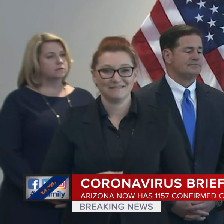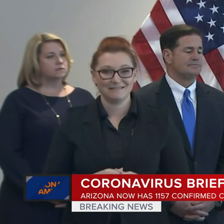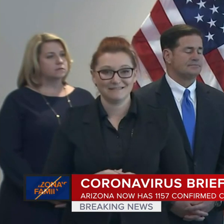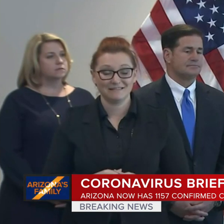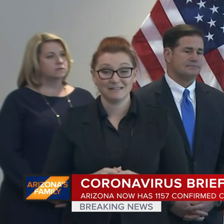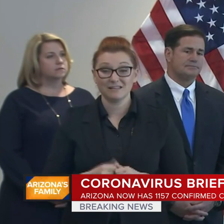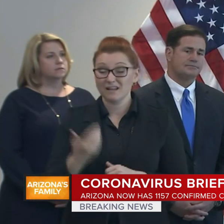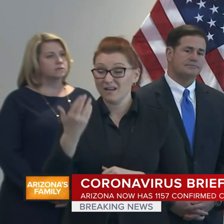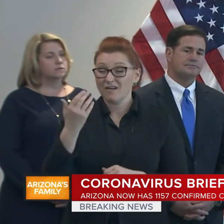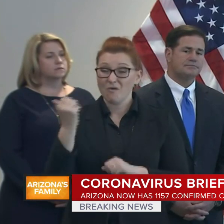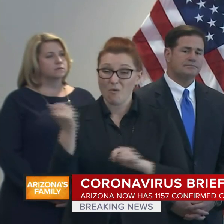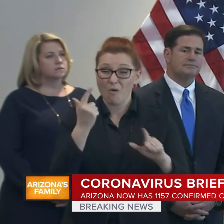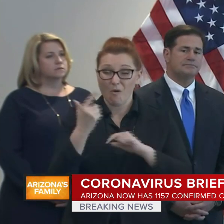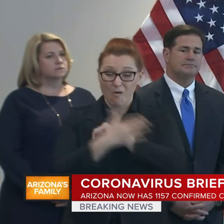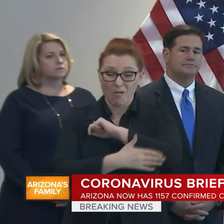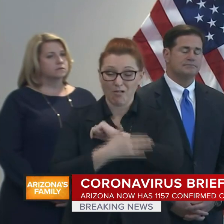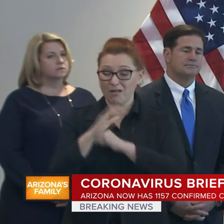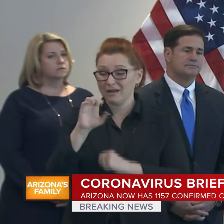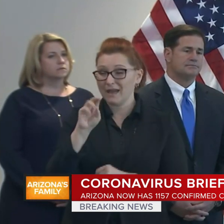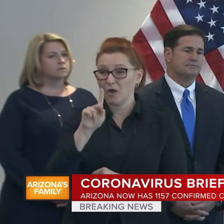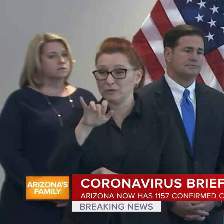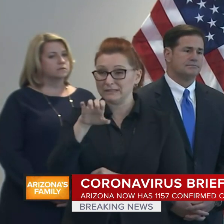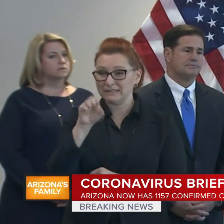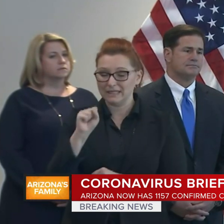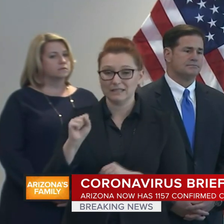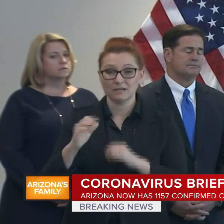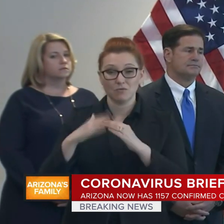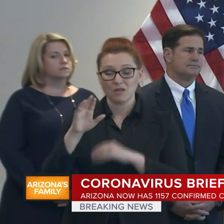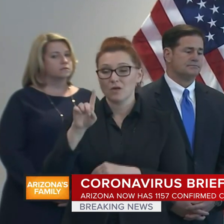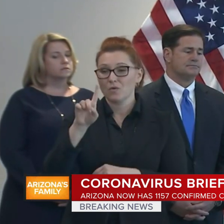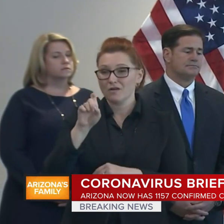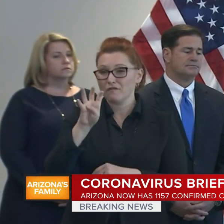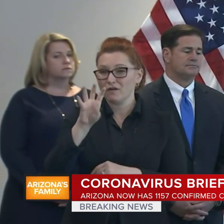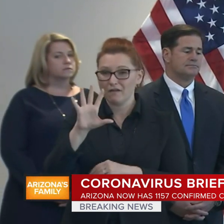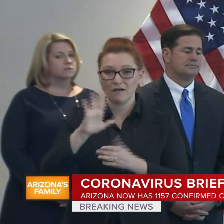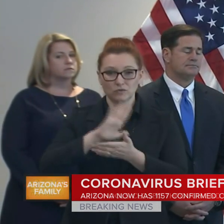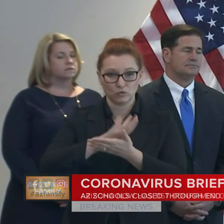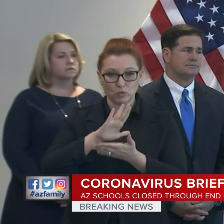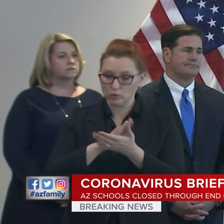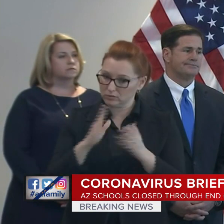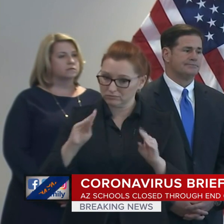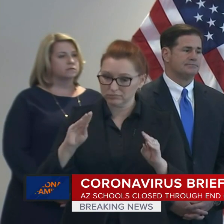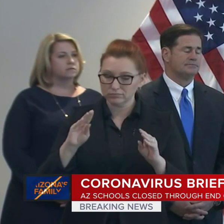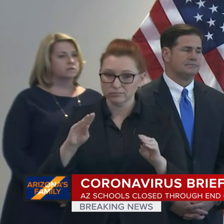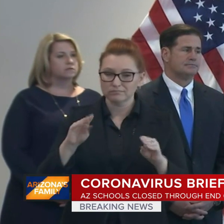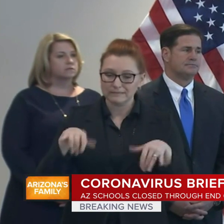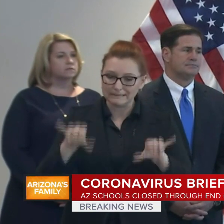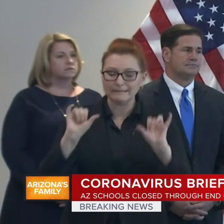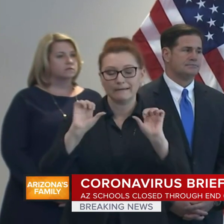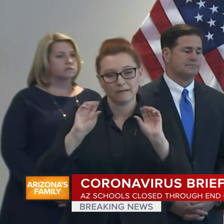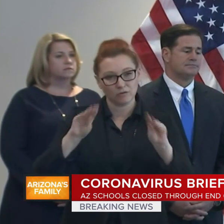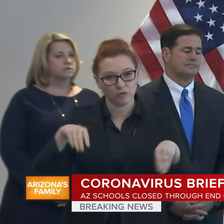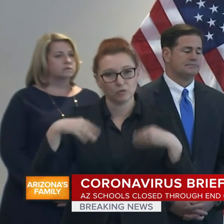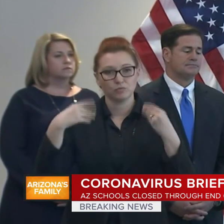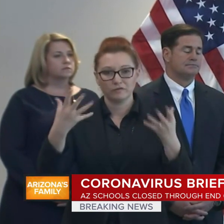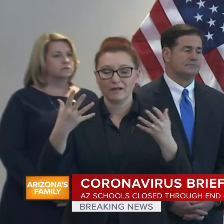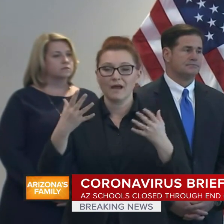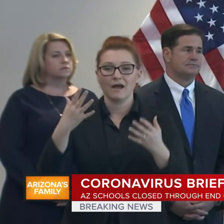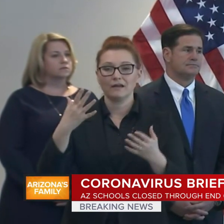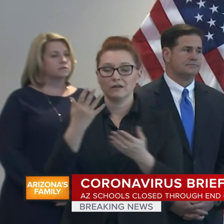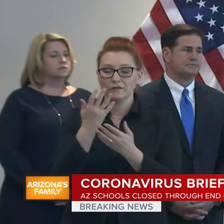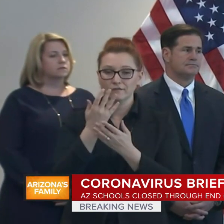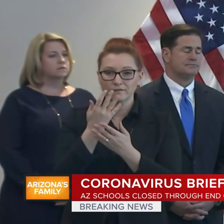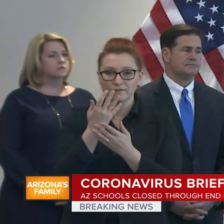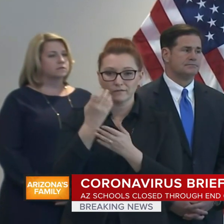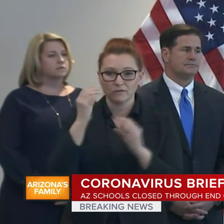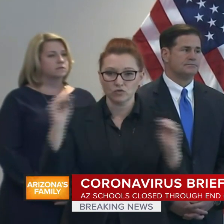more than 545 schools are continuing to meet the nutritional needs of our students by delivering free